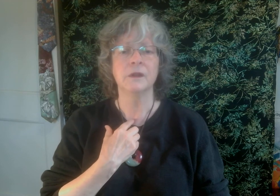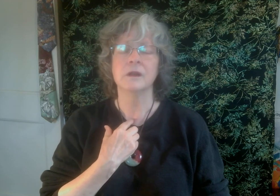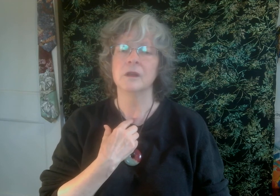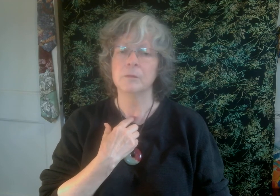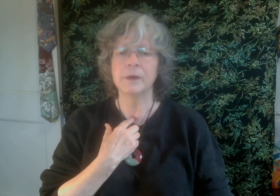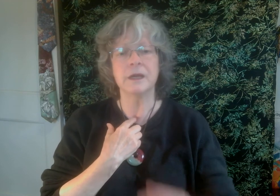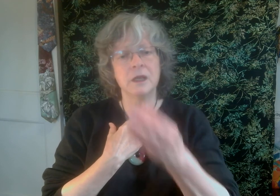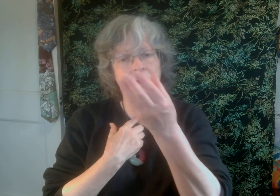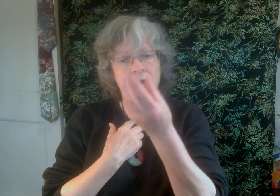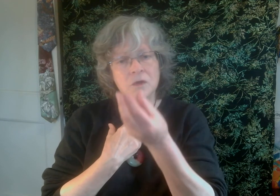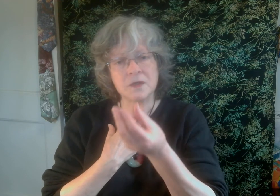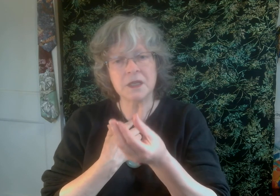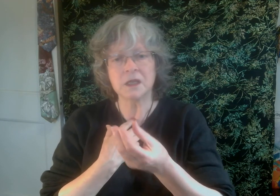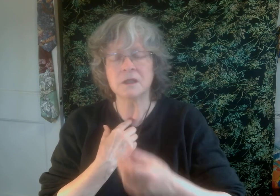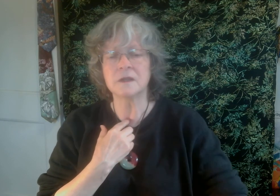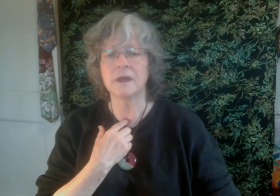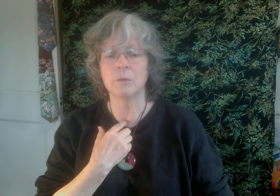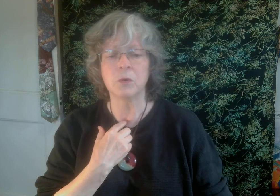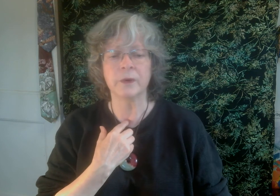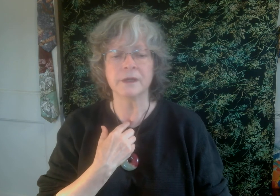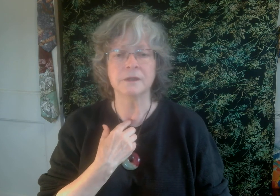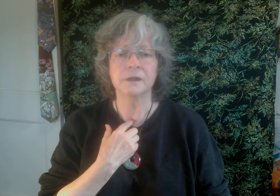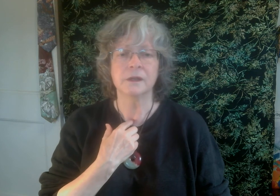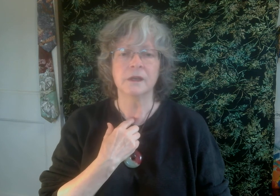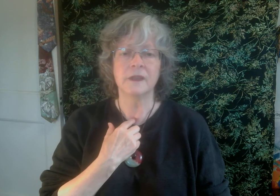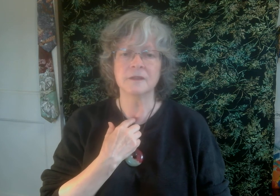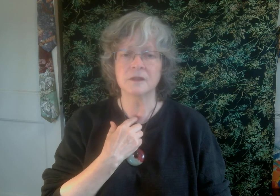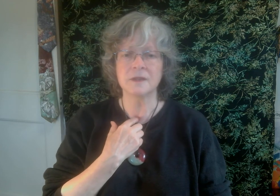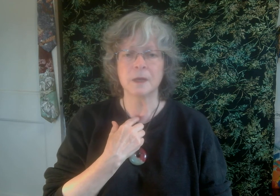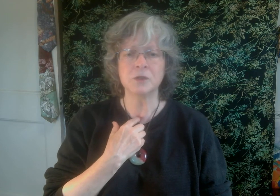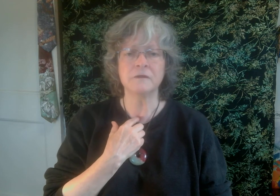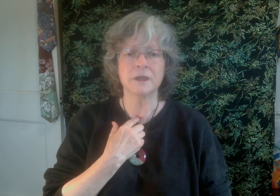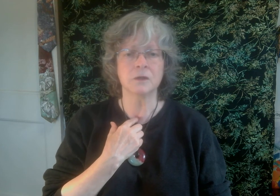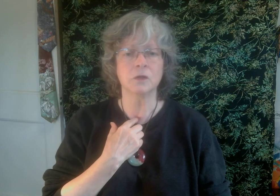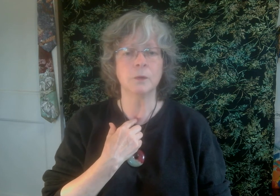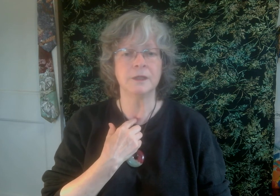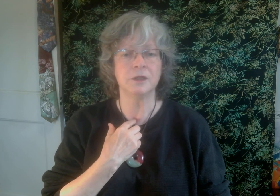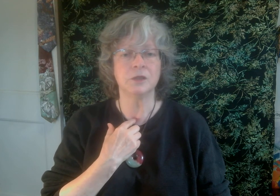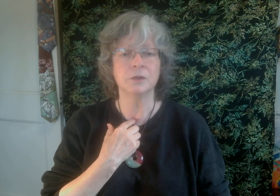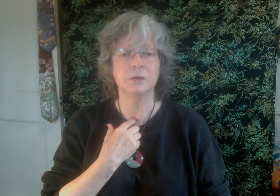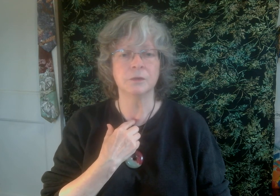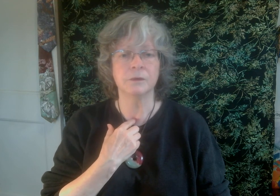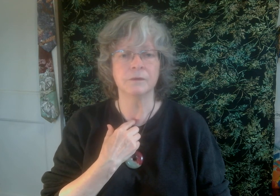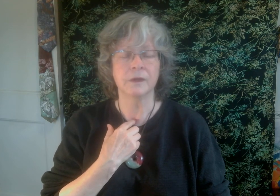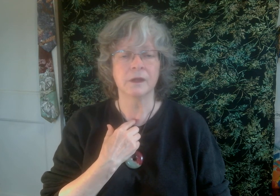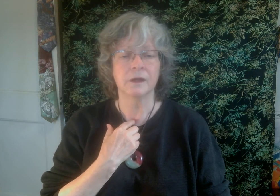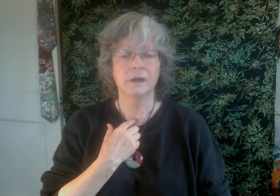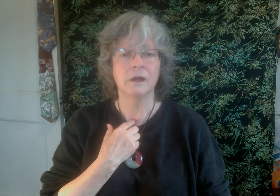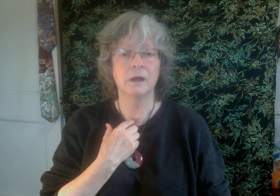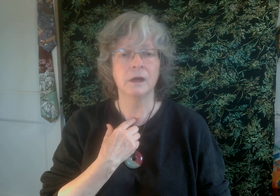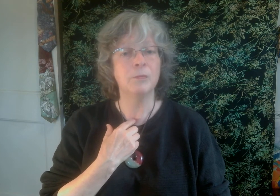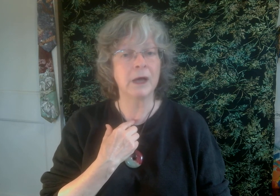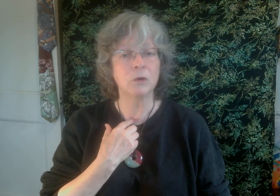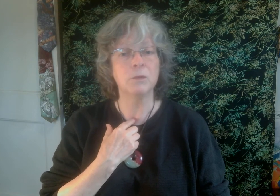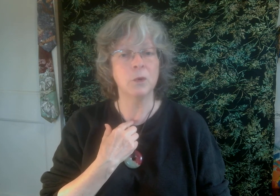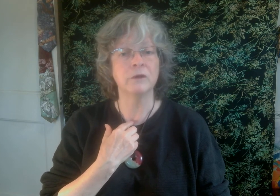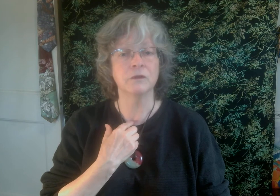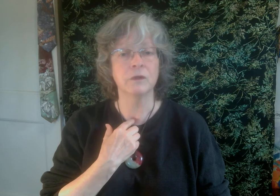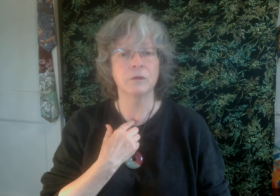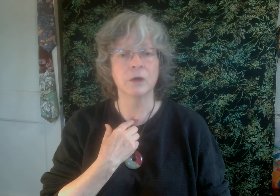But you sink into that point. That's conception vessel 22. A power point for the throat